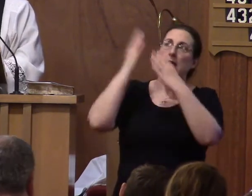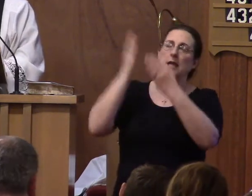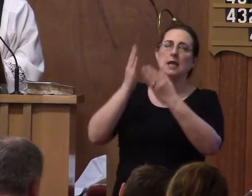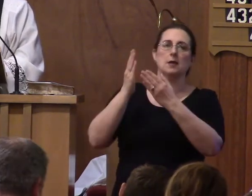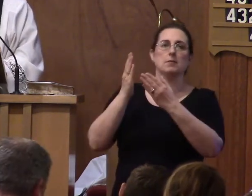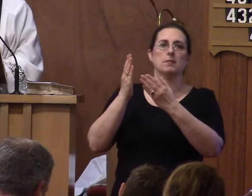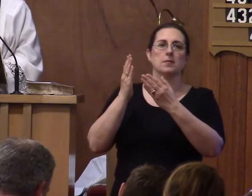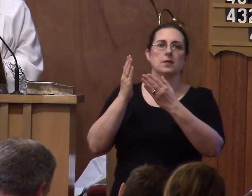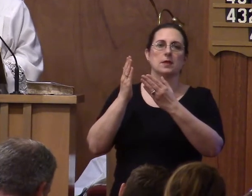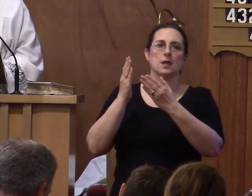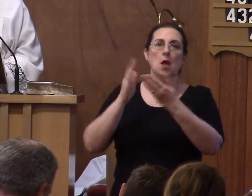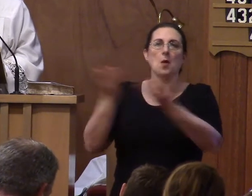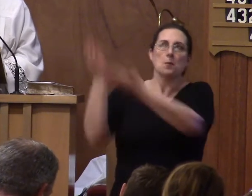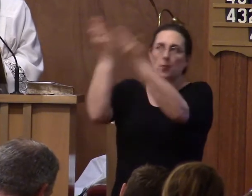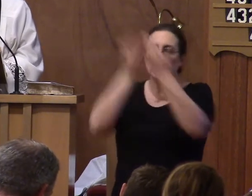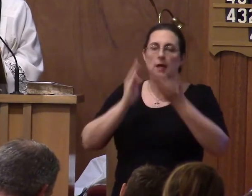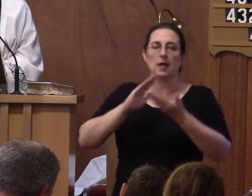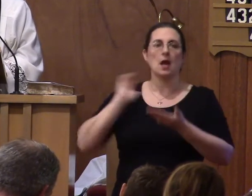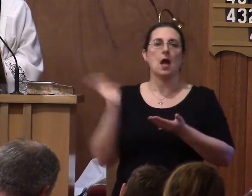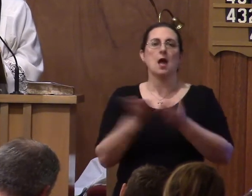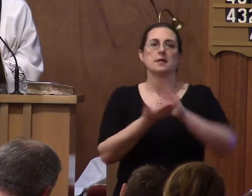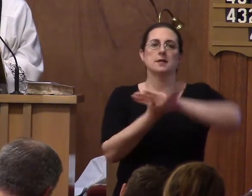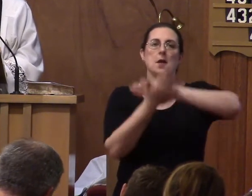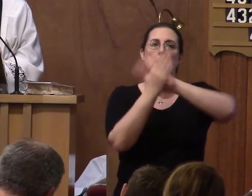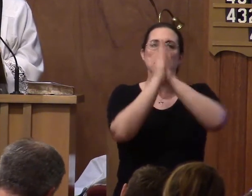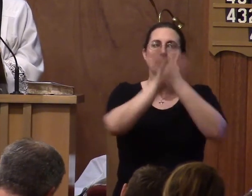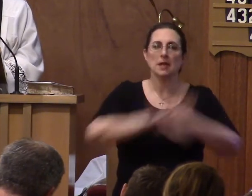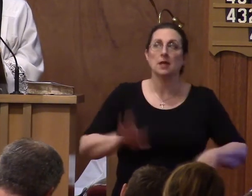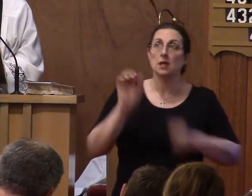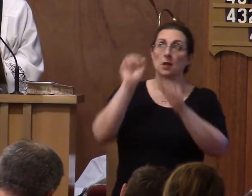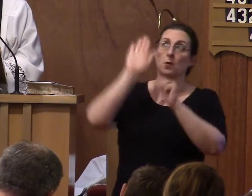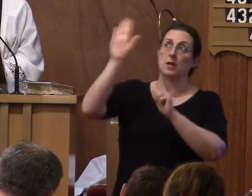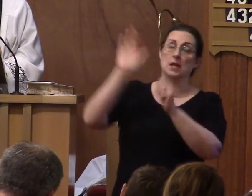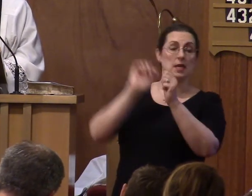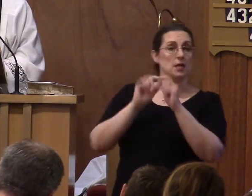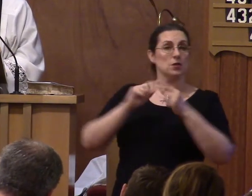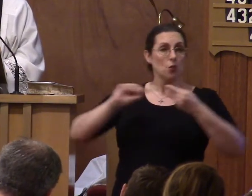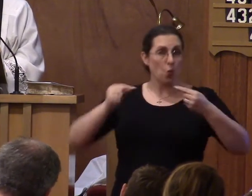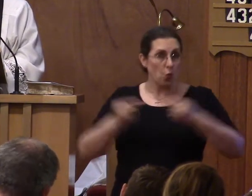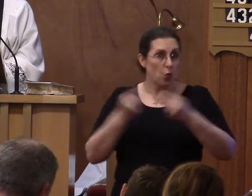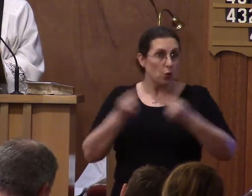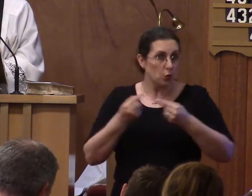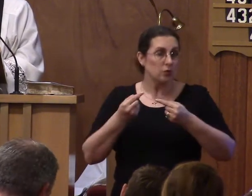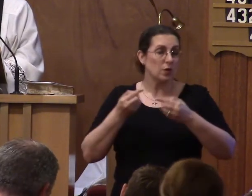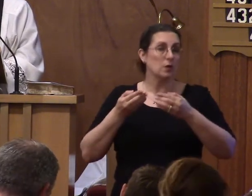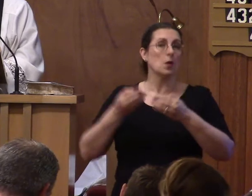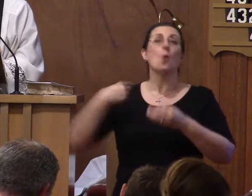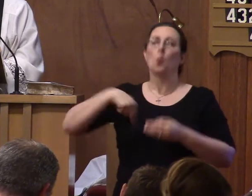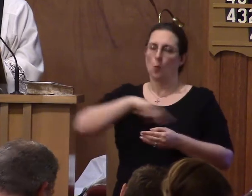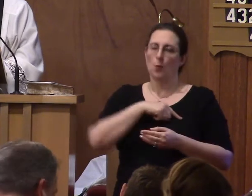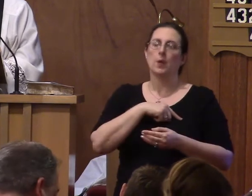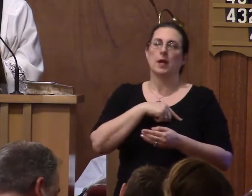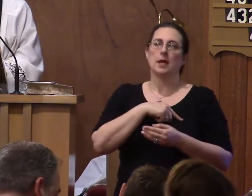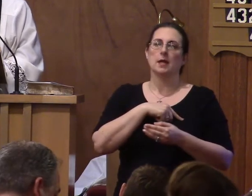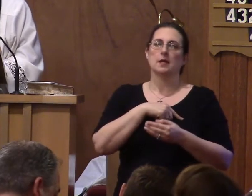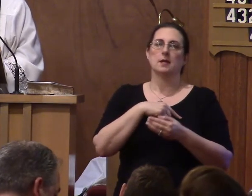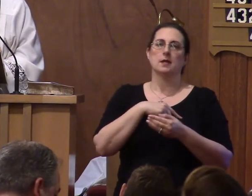with His wounds we are healed. It has been, and will always be finished for you, my